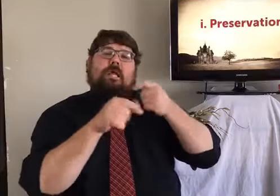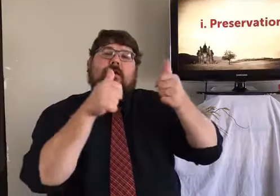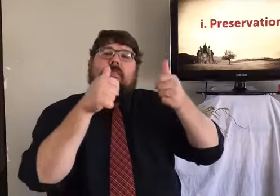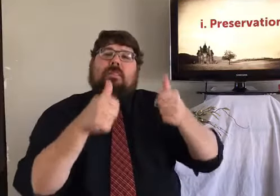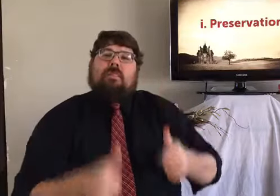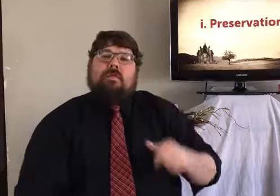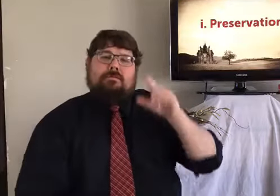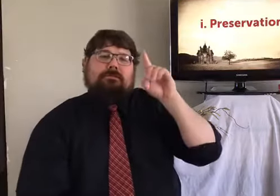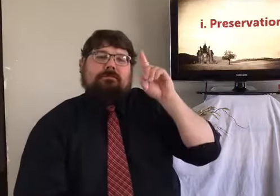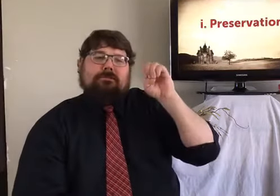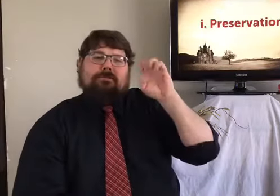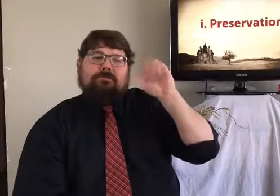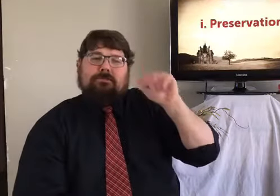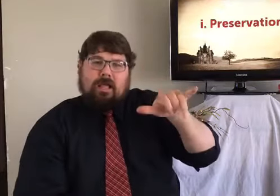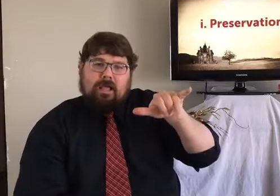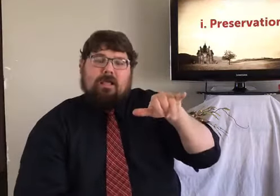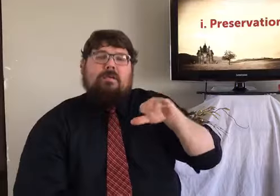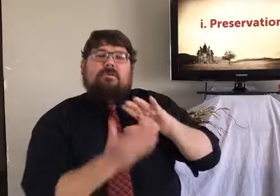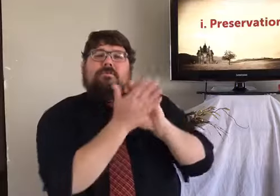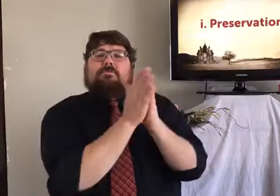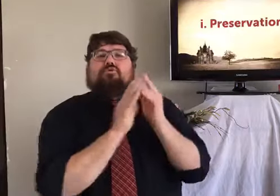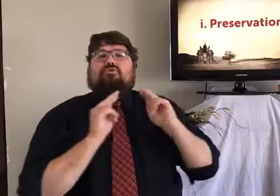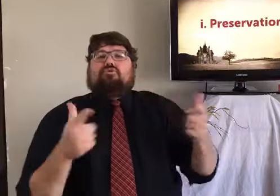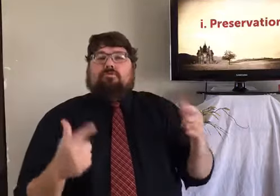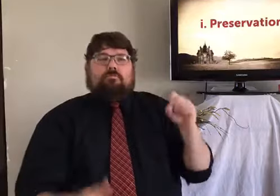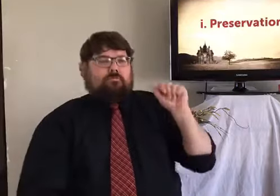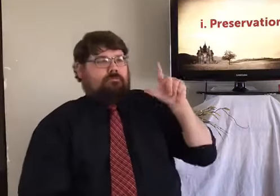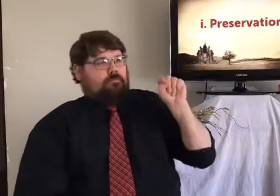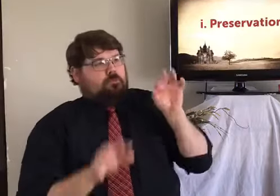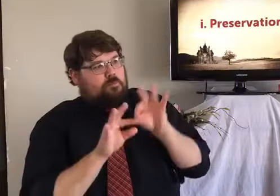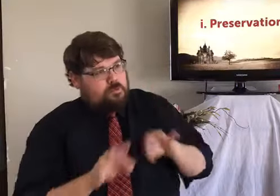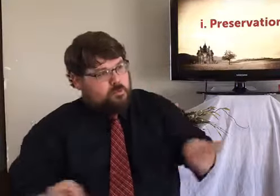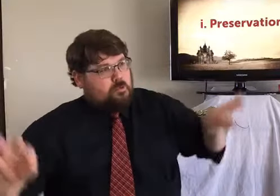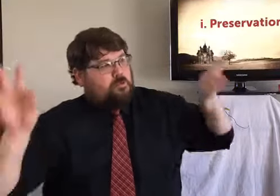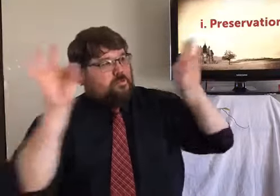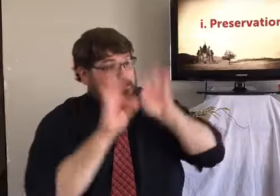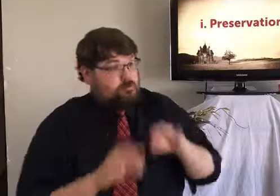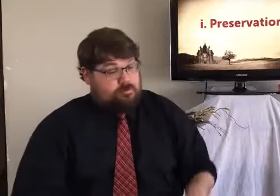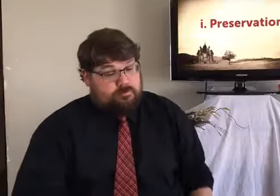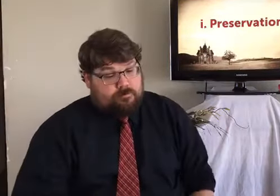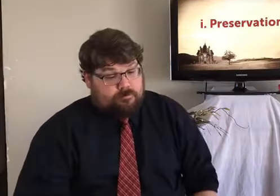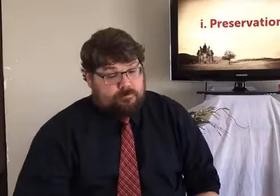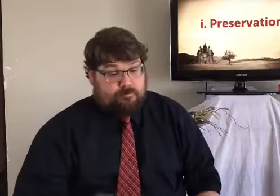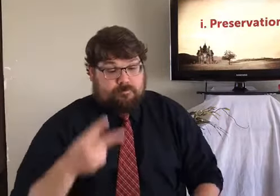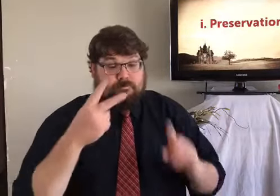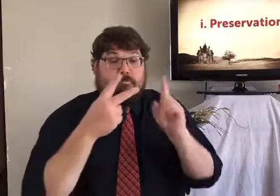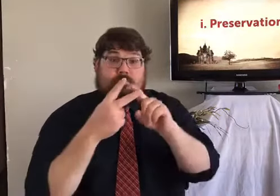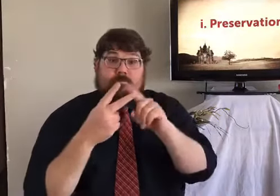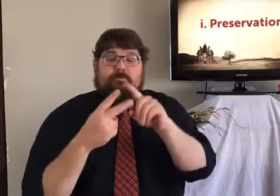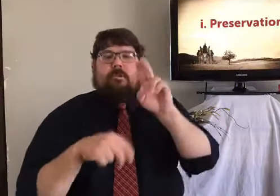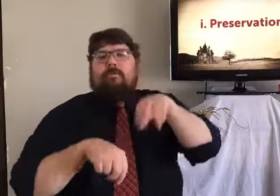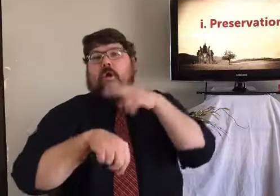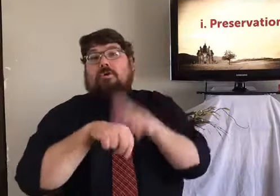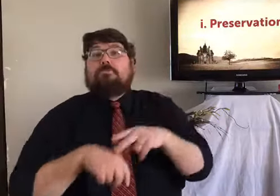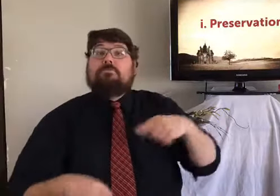And also, preservation. It helps prevent decay. So, salt was incredibly important for that.